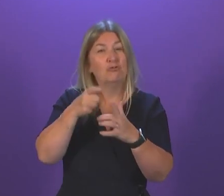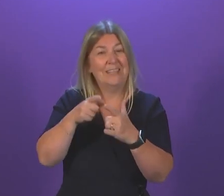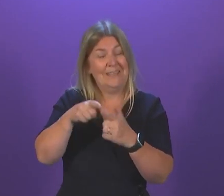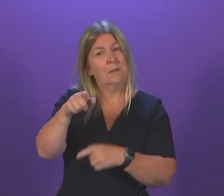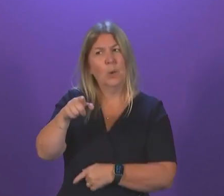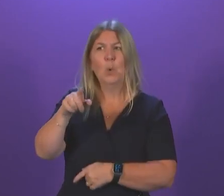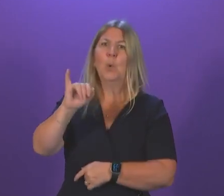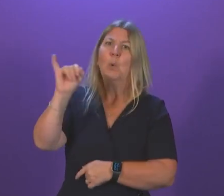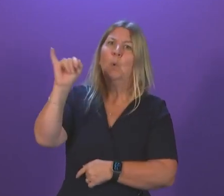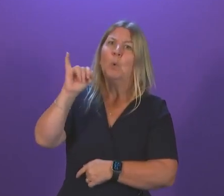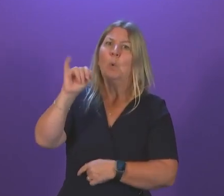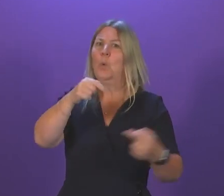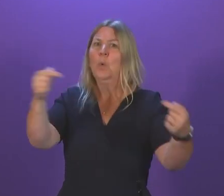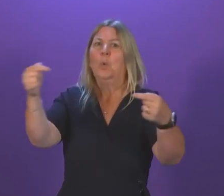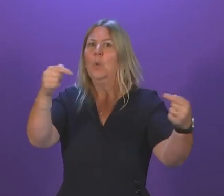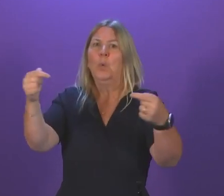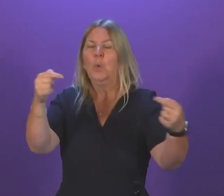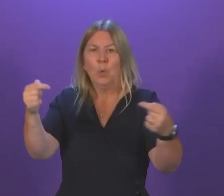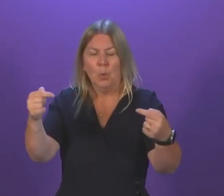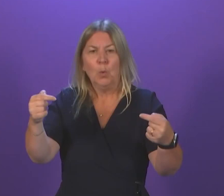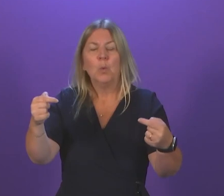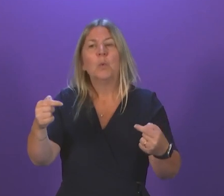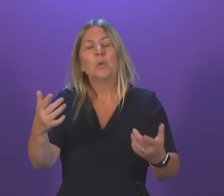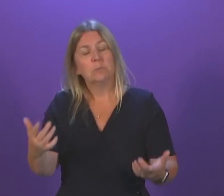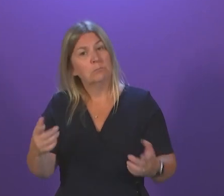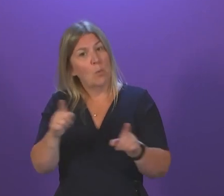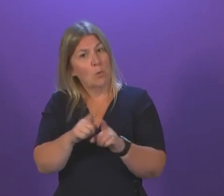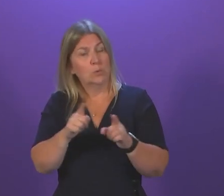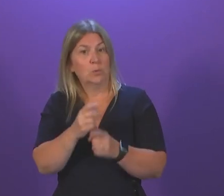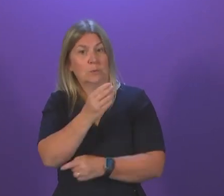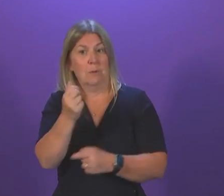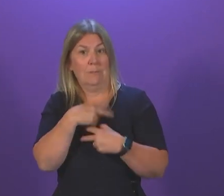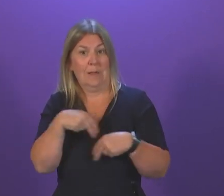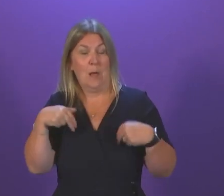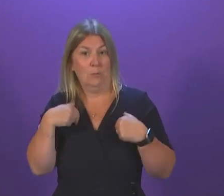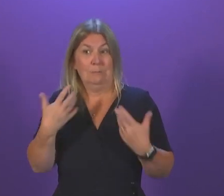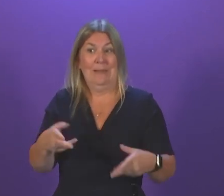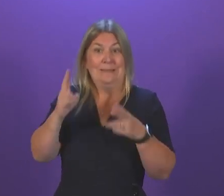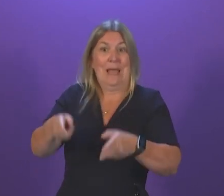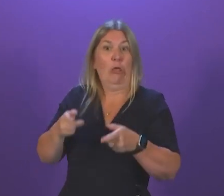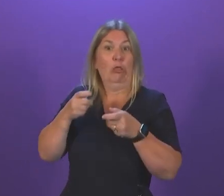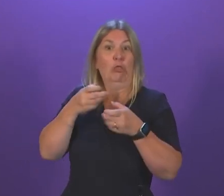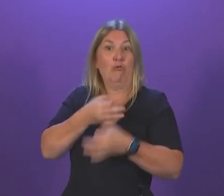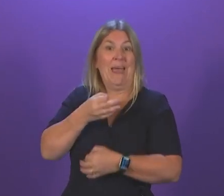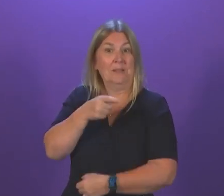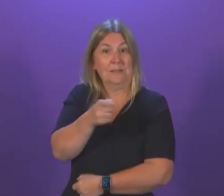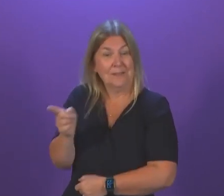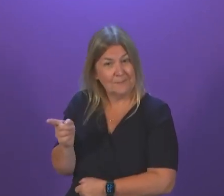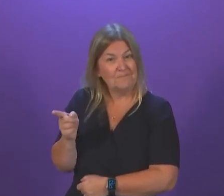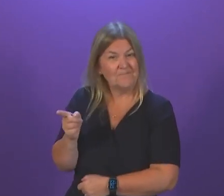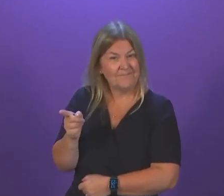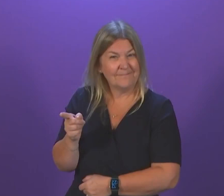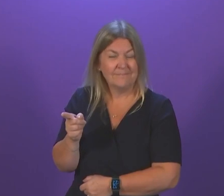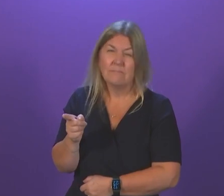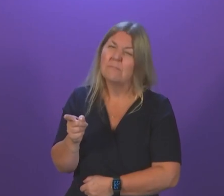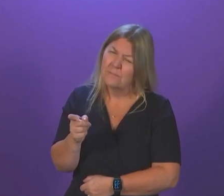Recently, there were shameful reports of Glasgow City Councillors receiving death threats when any possible restriction of orange parades were discussed. I'm in no doubt that just as